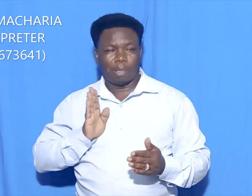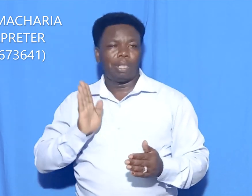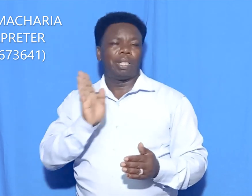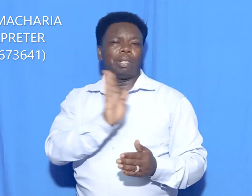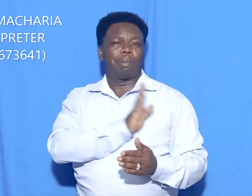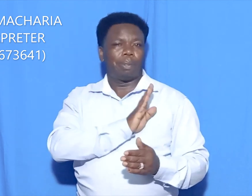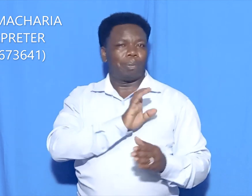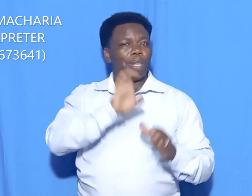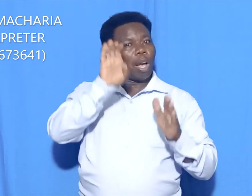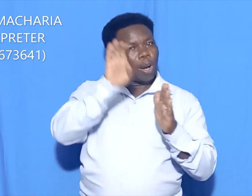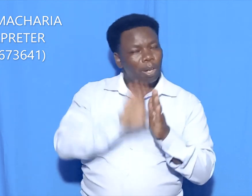13. 13.